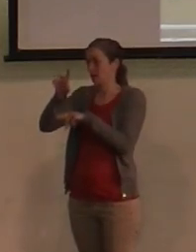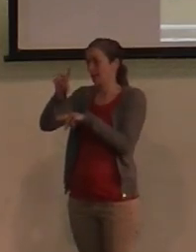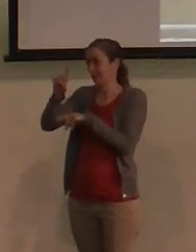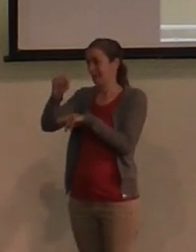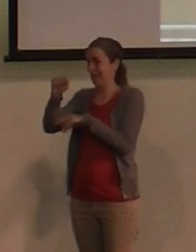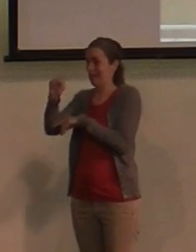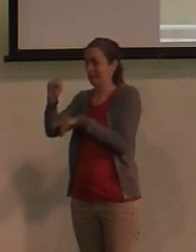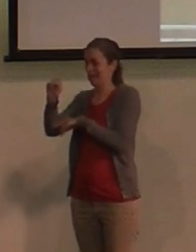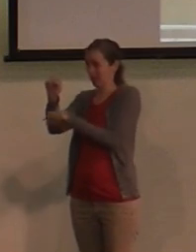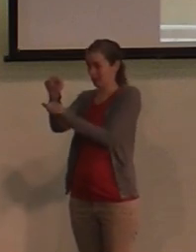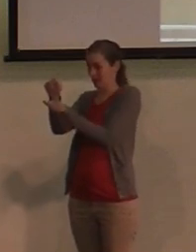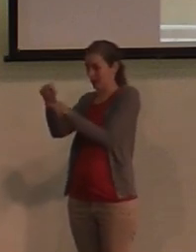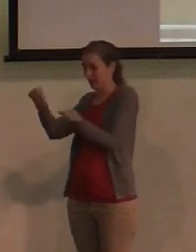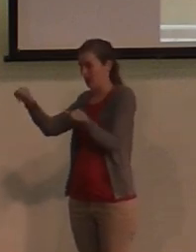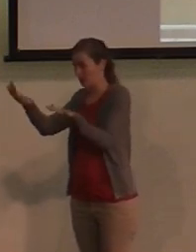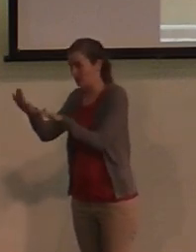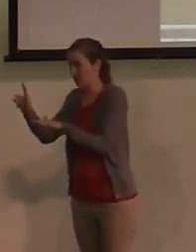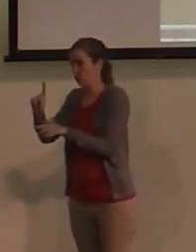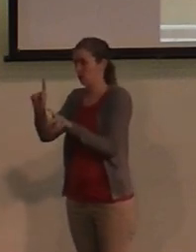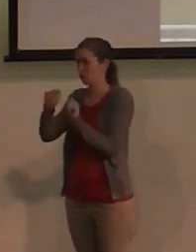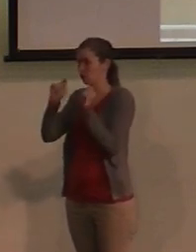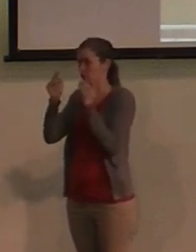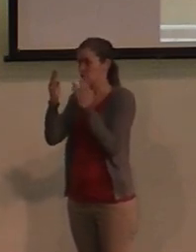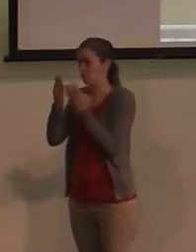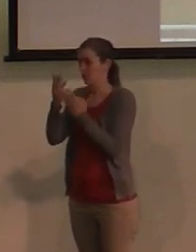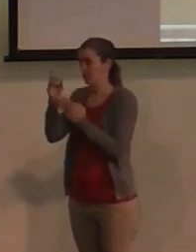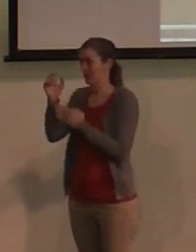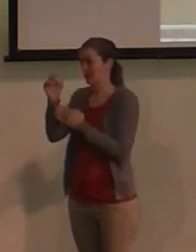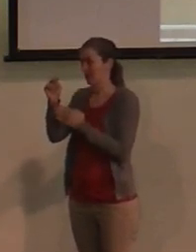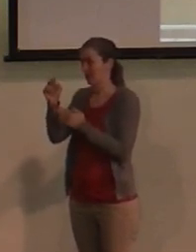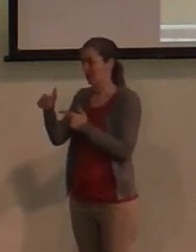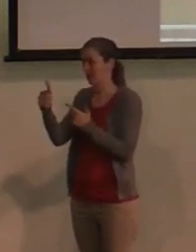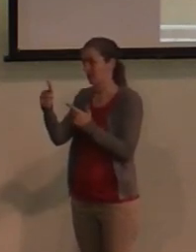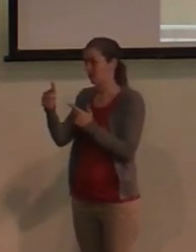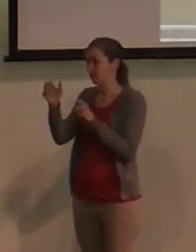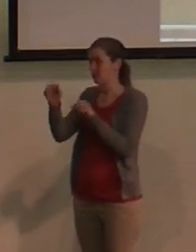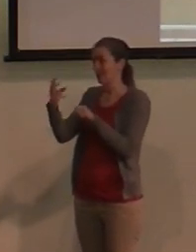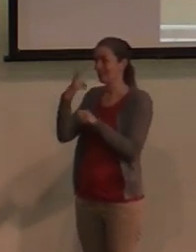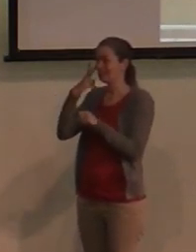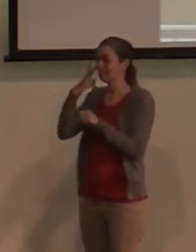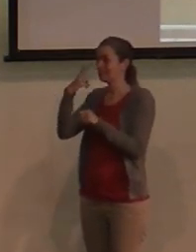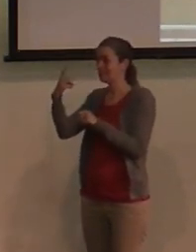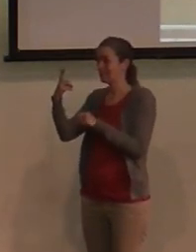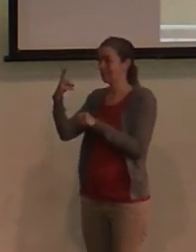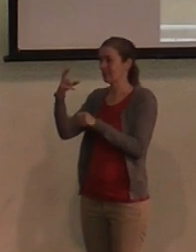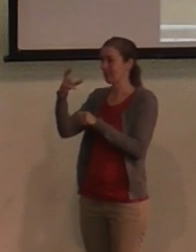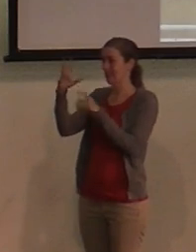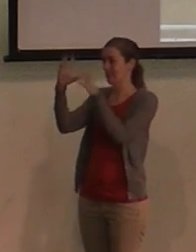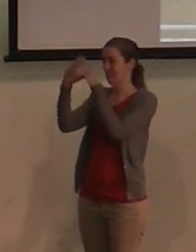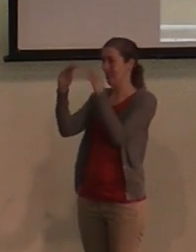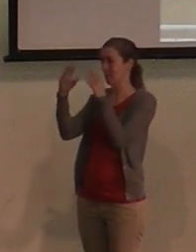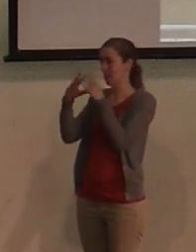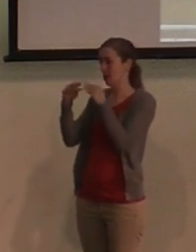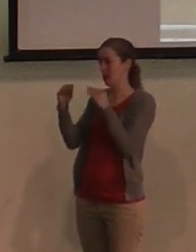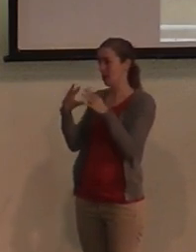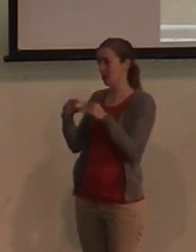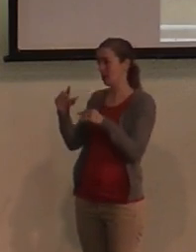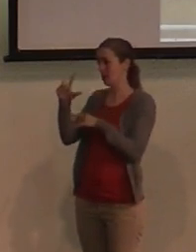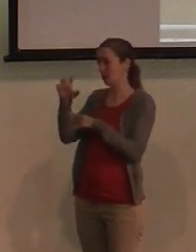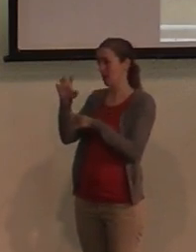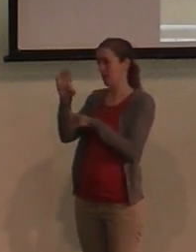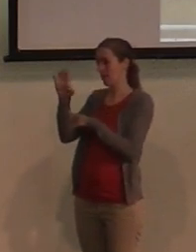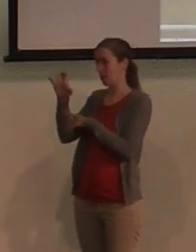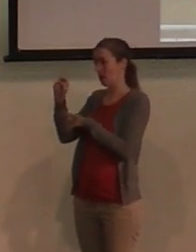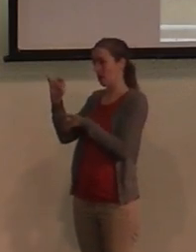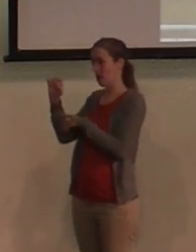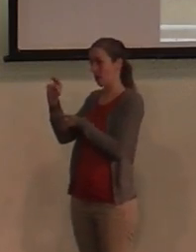was. And just right, right there, you can see Lebanon. I said, man, we're just so close. I want to just walk over there, just say that I went to Lebanon